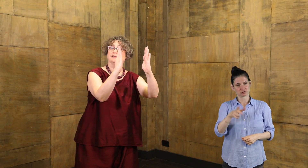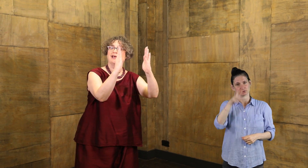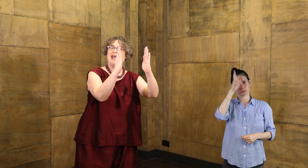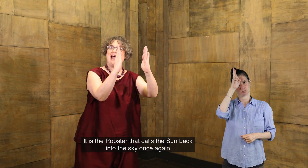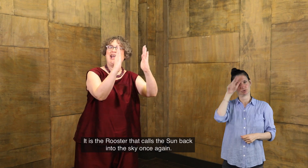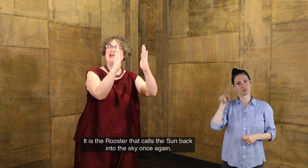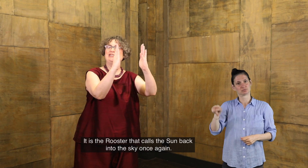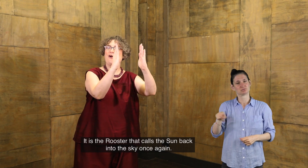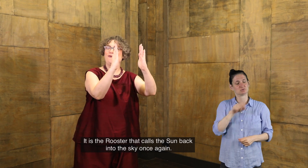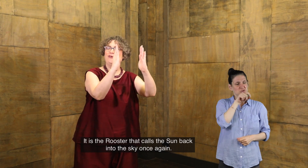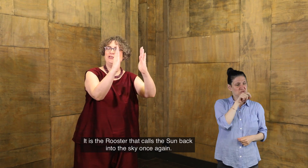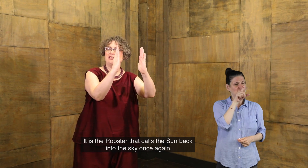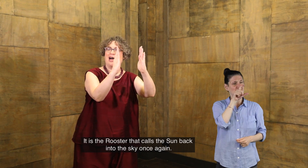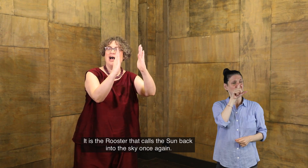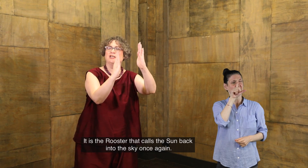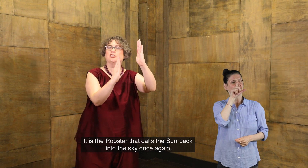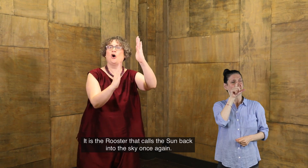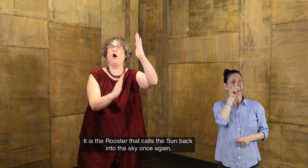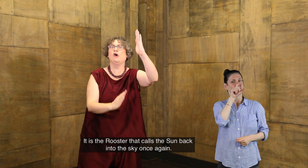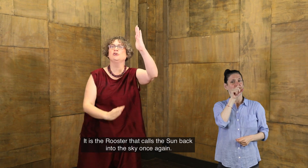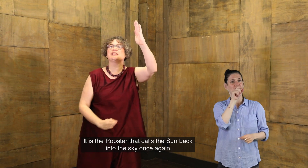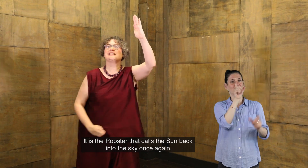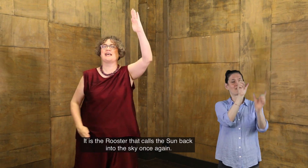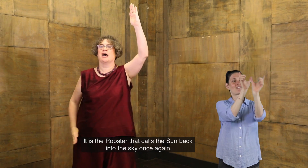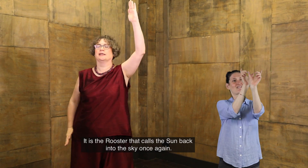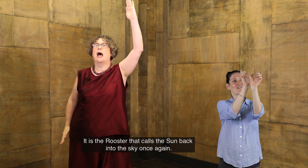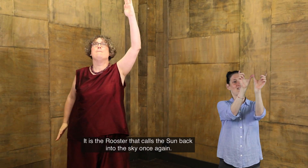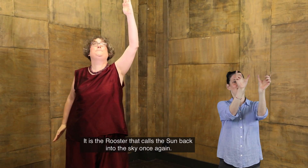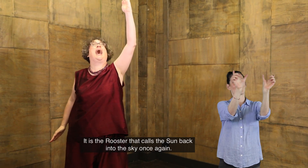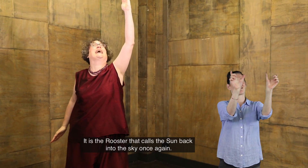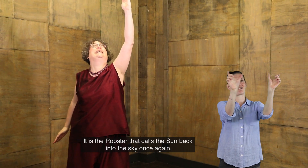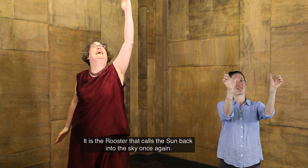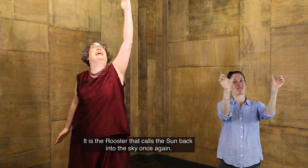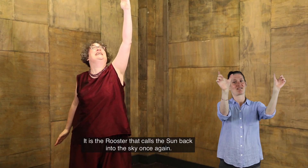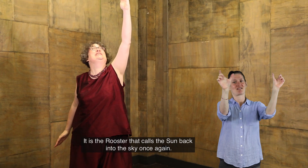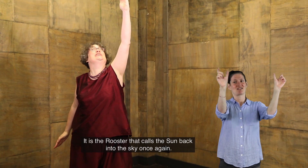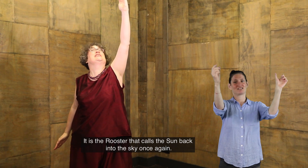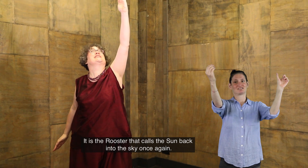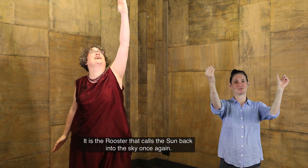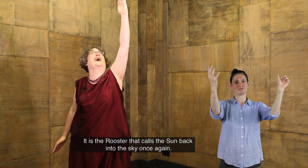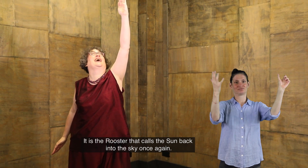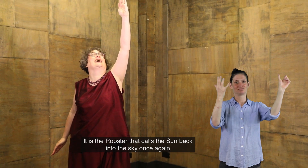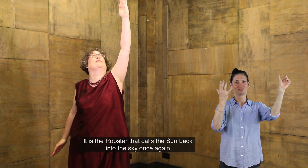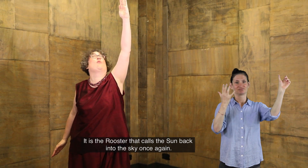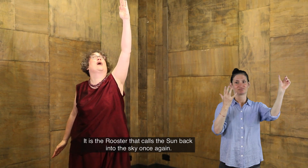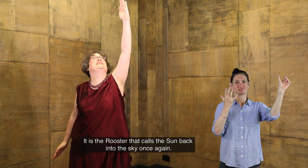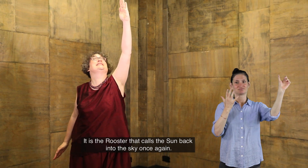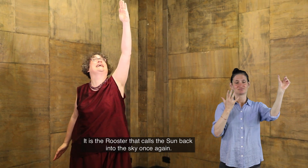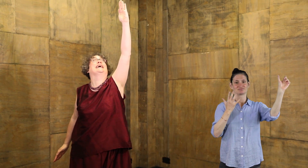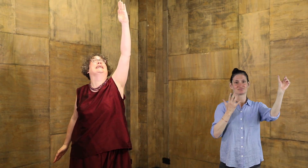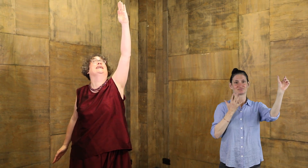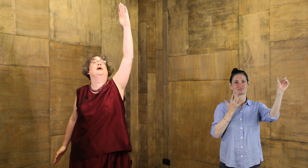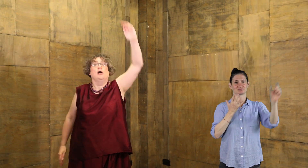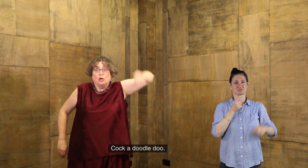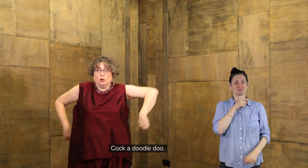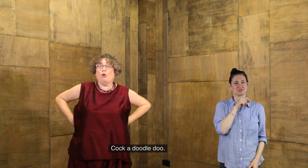earth. It is the rooster that calls the sun back into the sky once